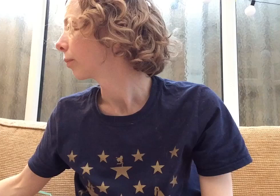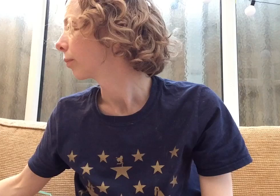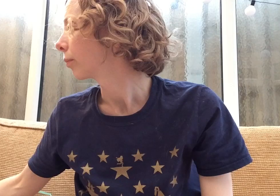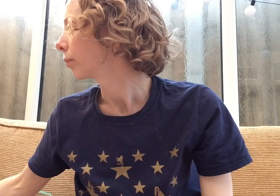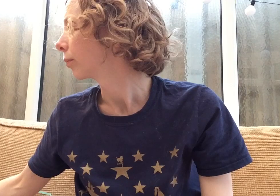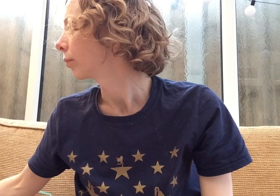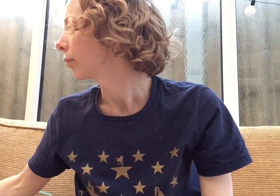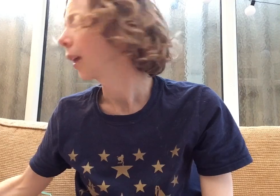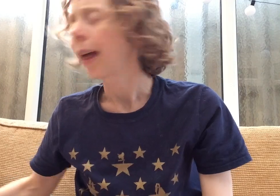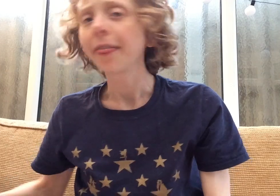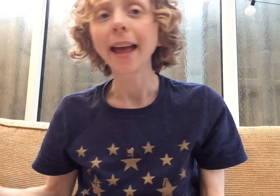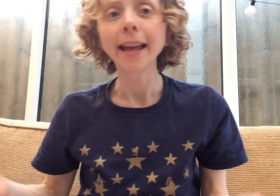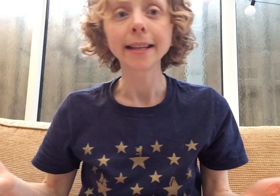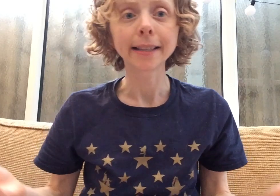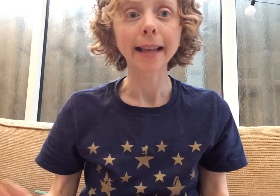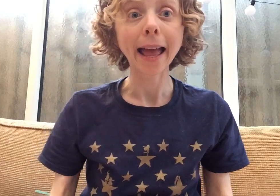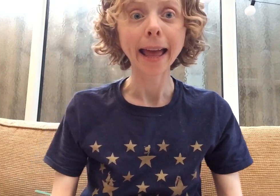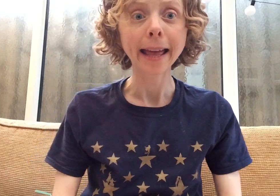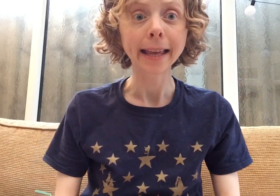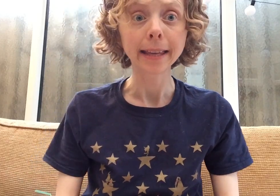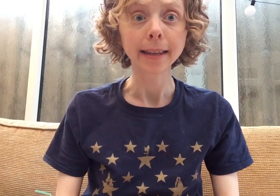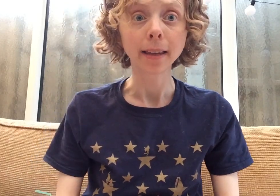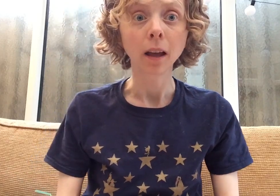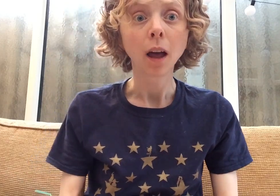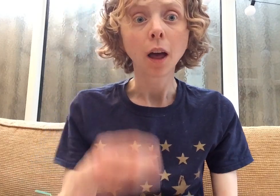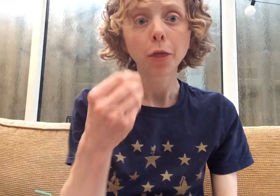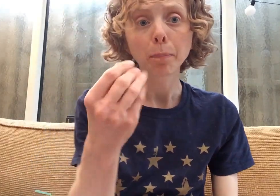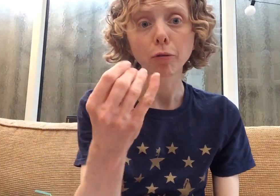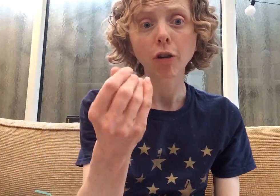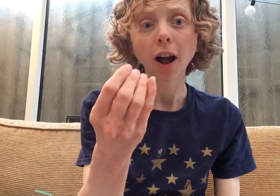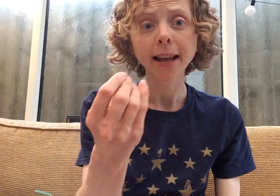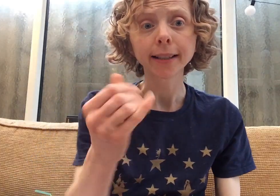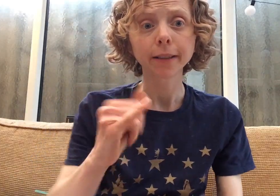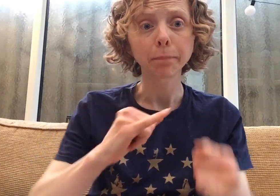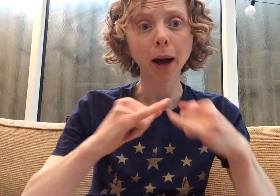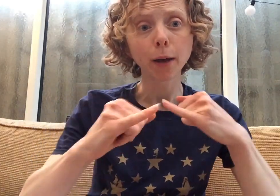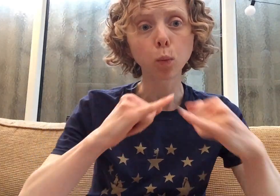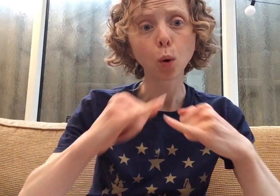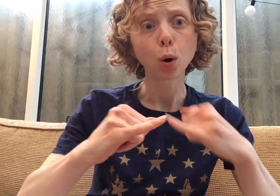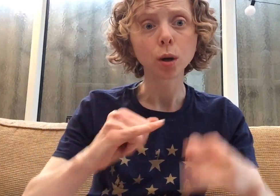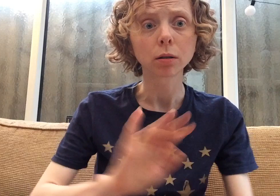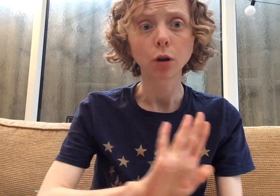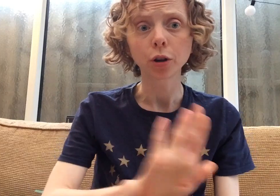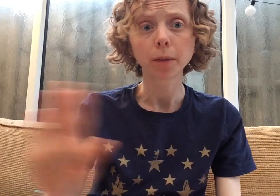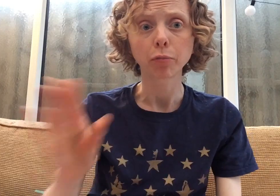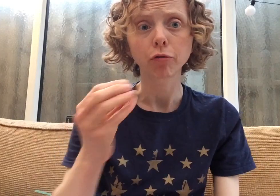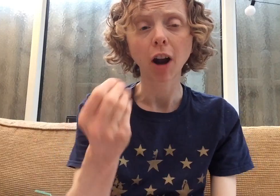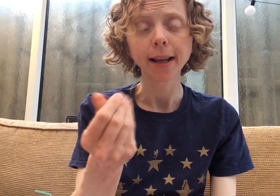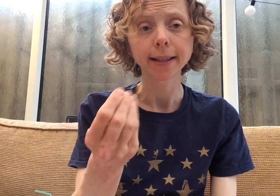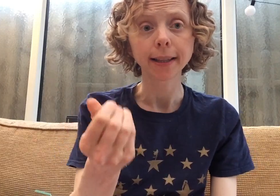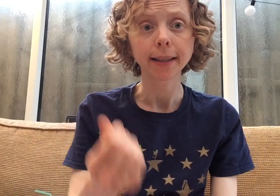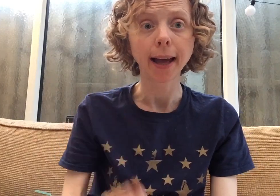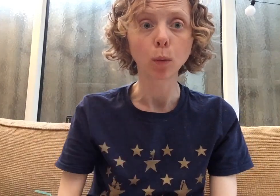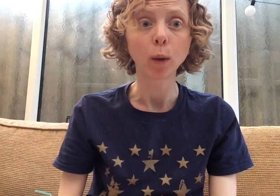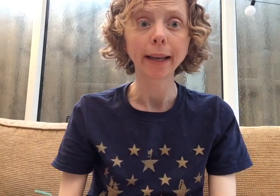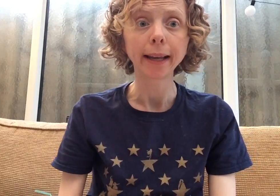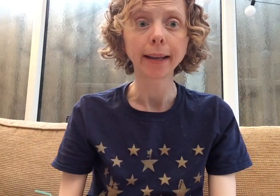They say the price of my war's not a price that they're willing